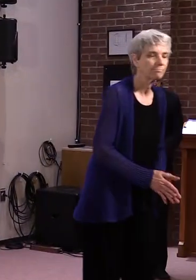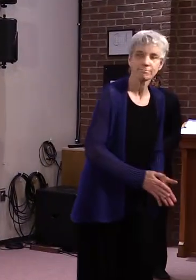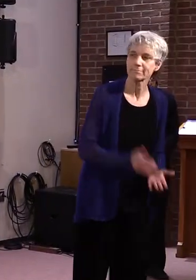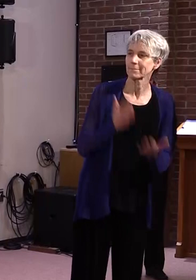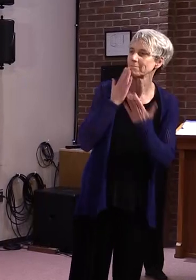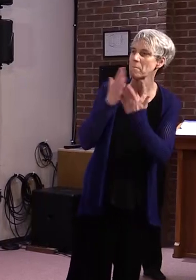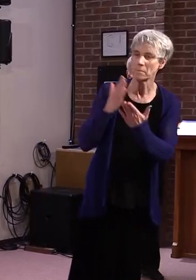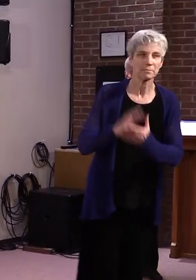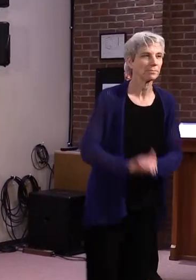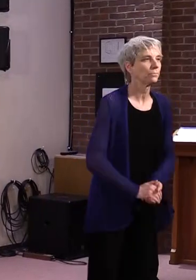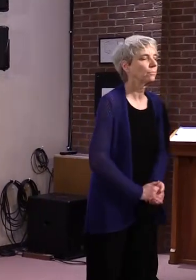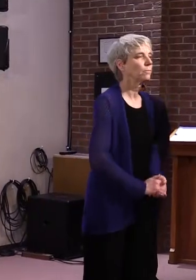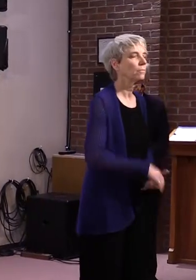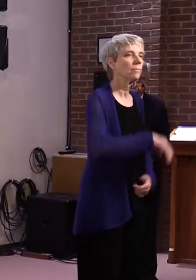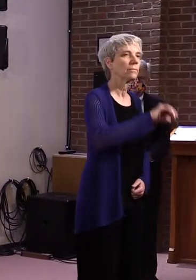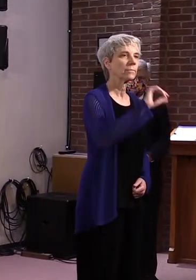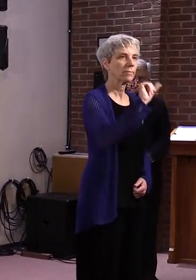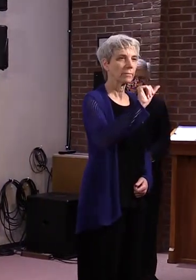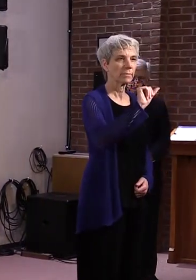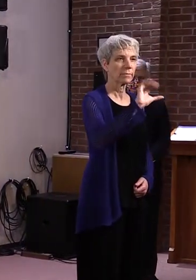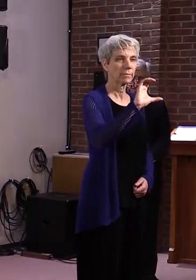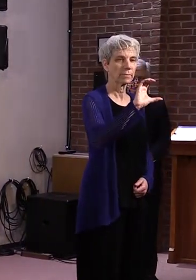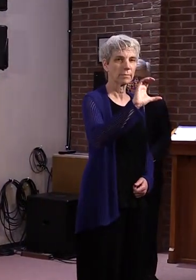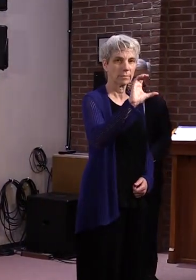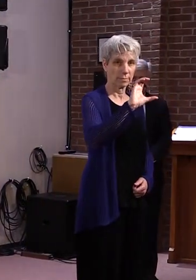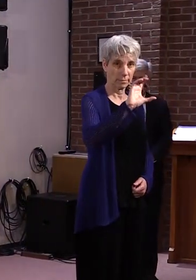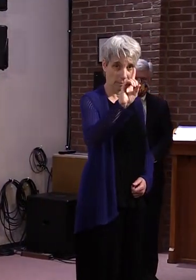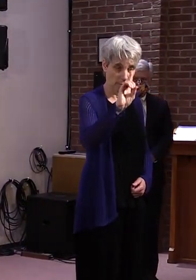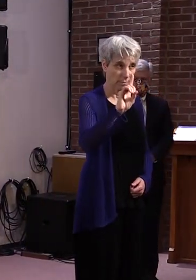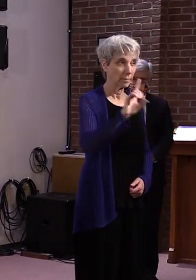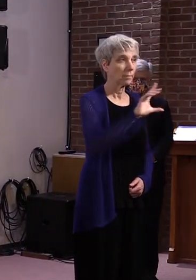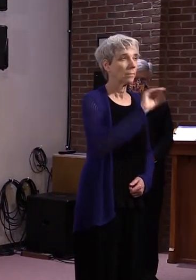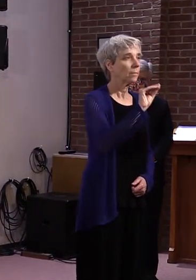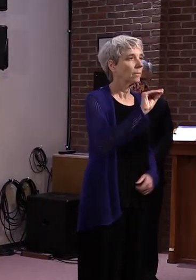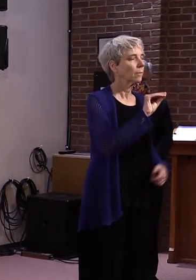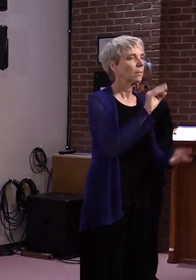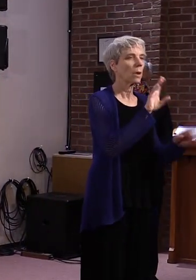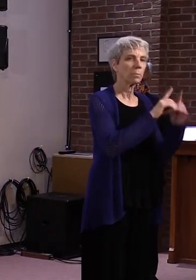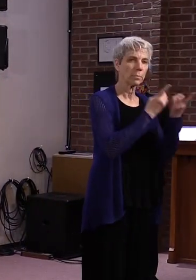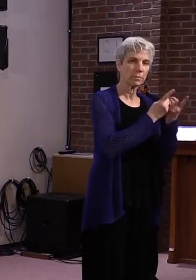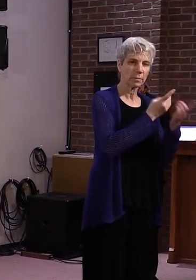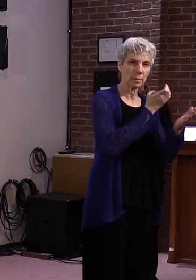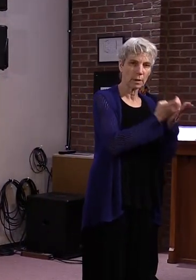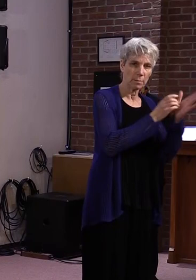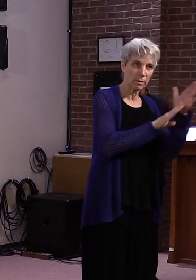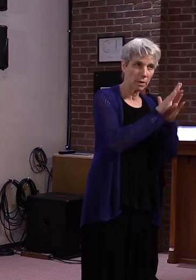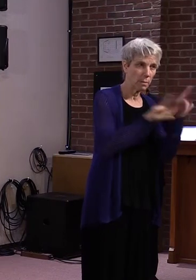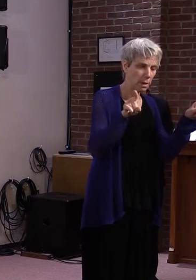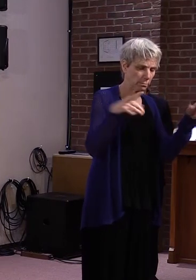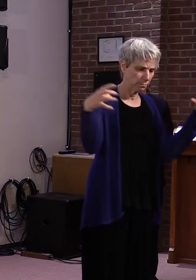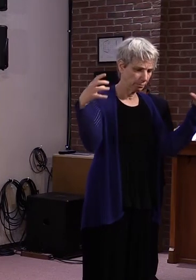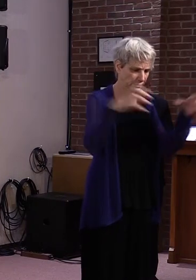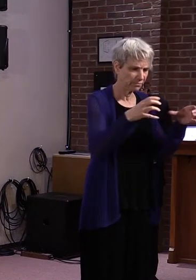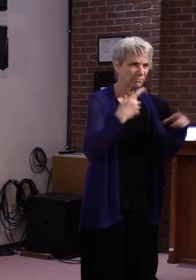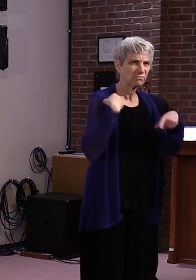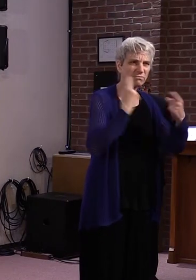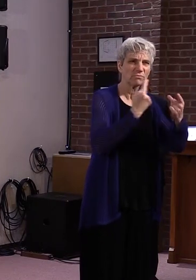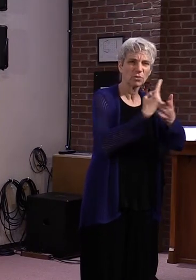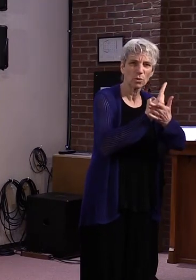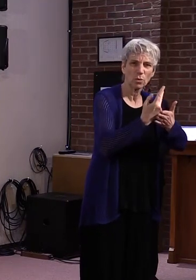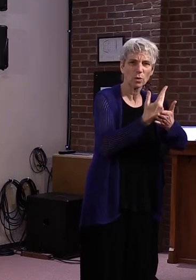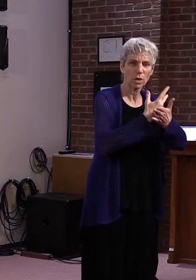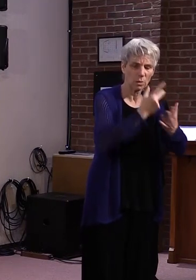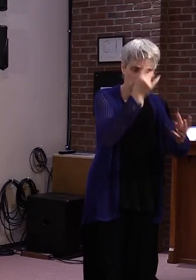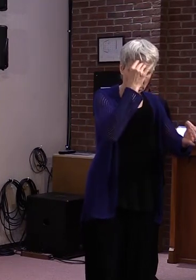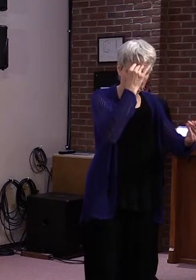The Agency of Commerce and Community Development and the Department of Economic Development have been working tirelessly over the last few weeks to propose and